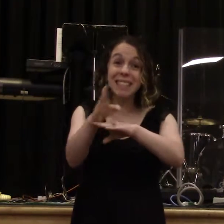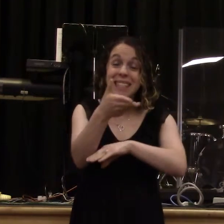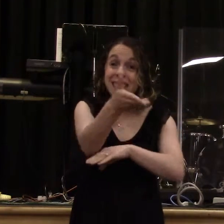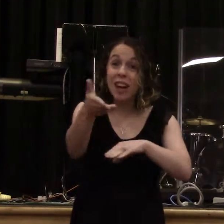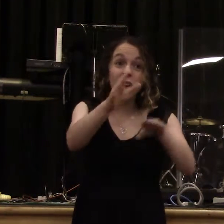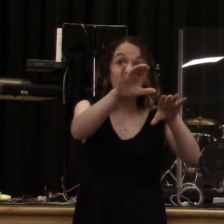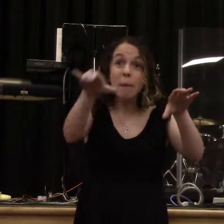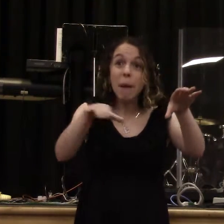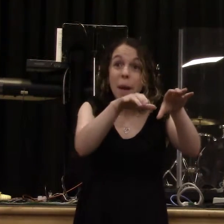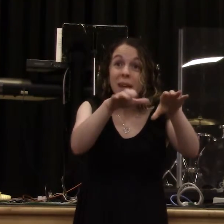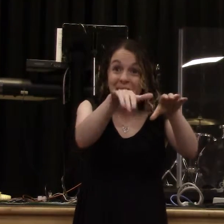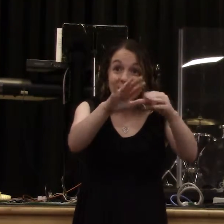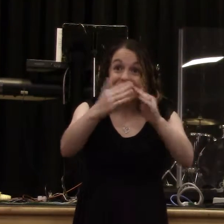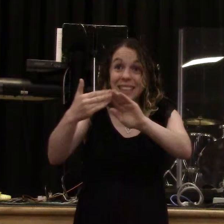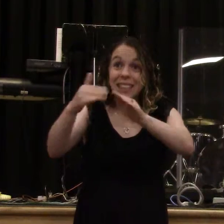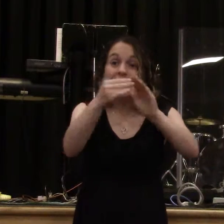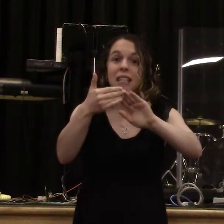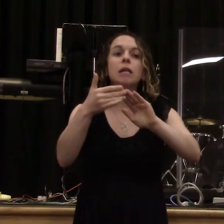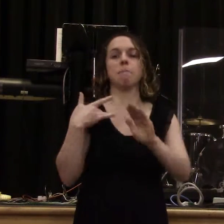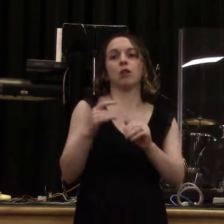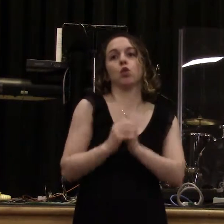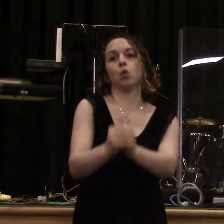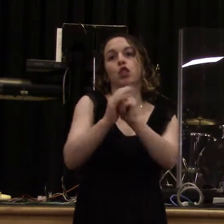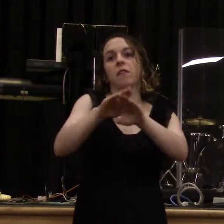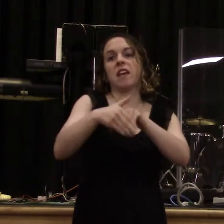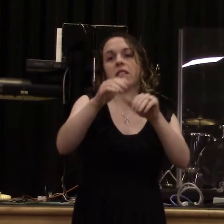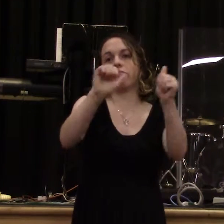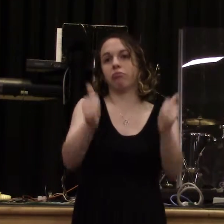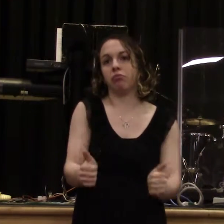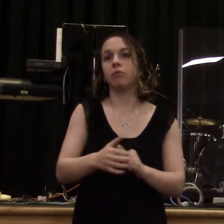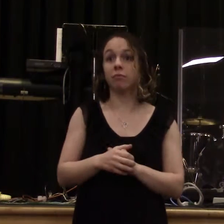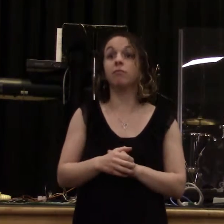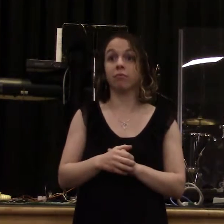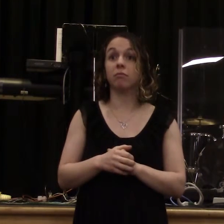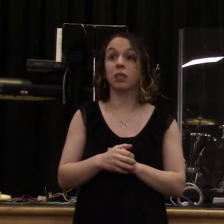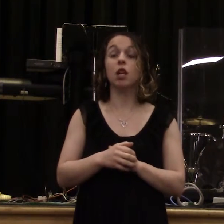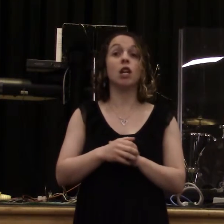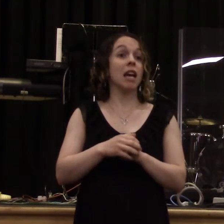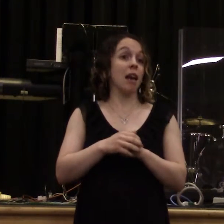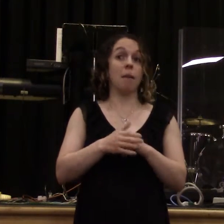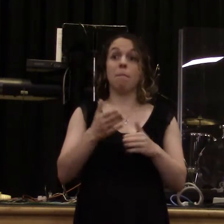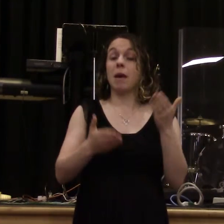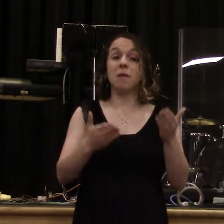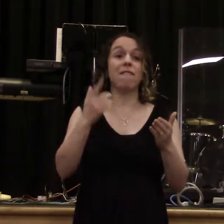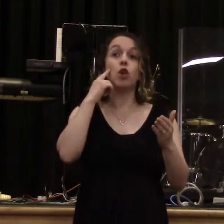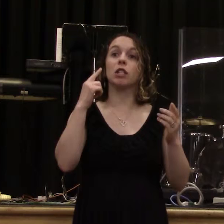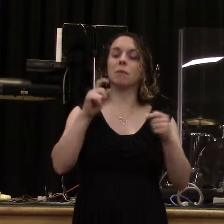idols. And so they would have their Christmas, not that they celebrated Christmas, They'd have the end-of-the-year party, or they would have a business